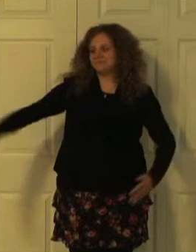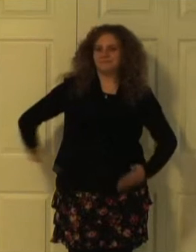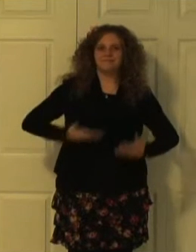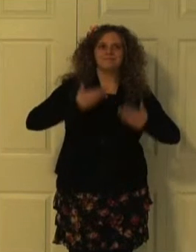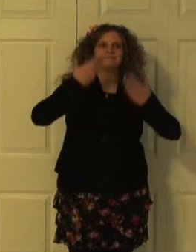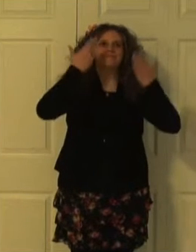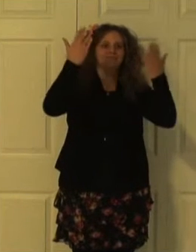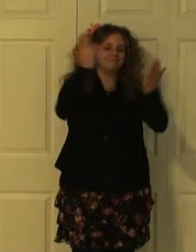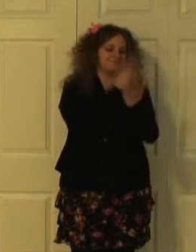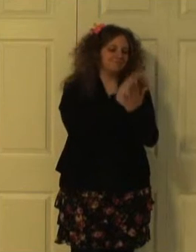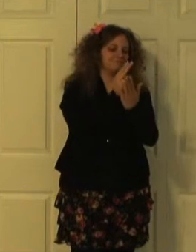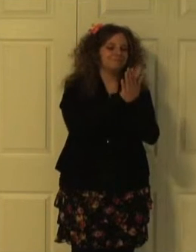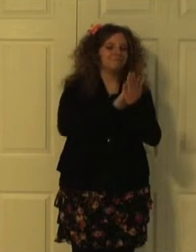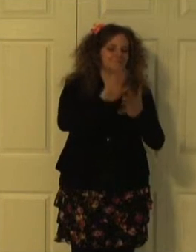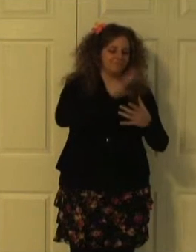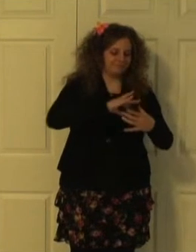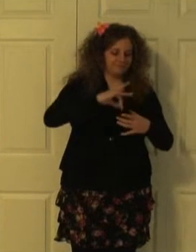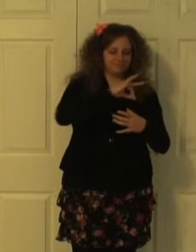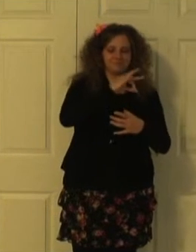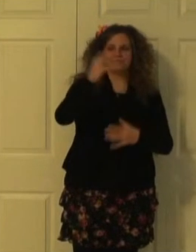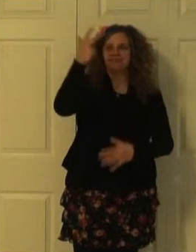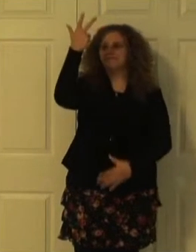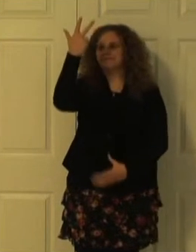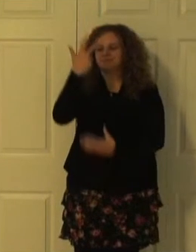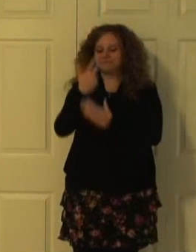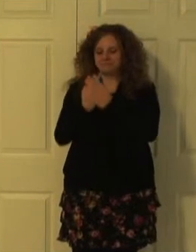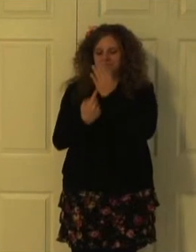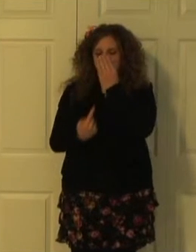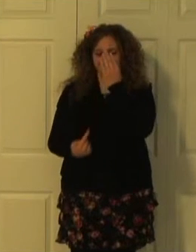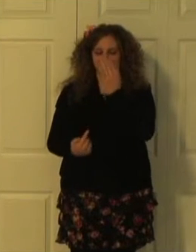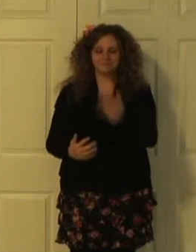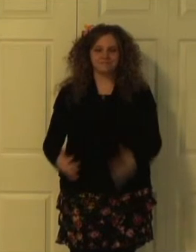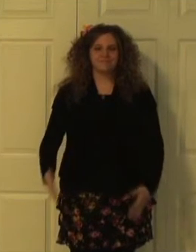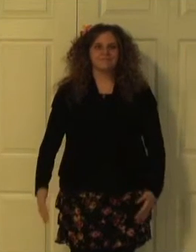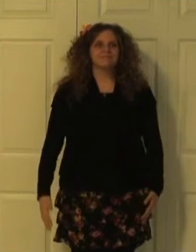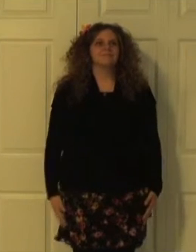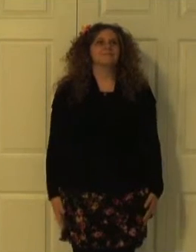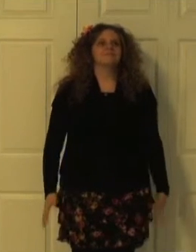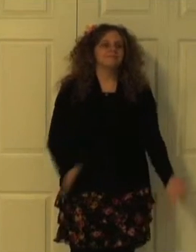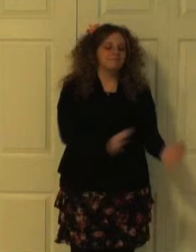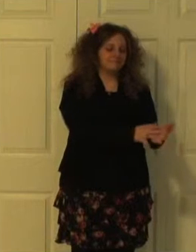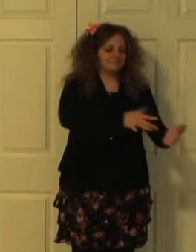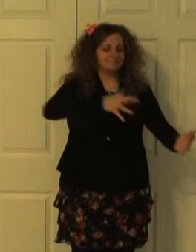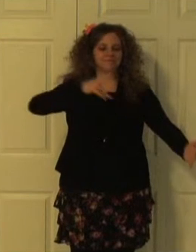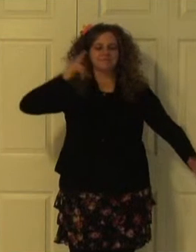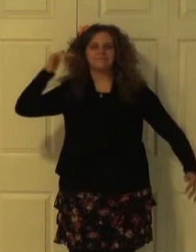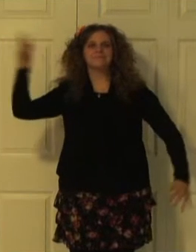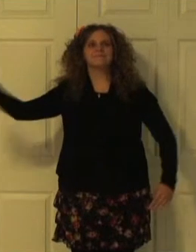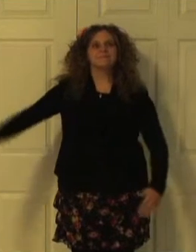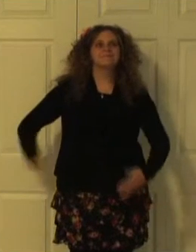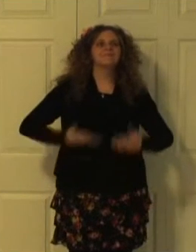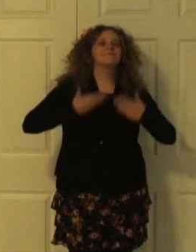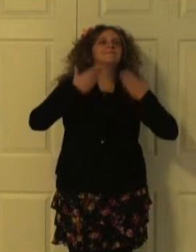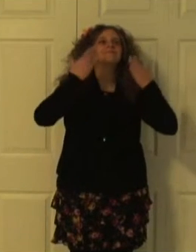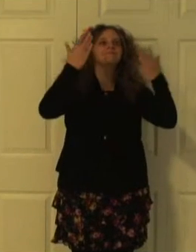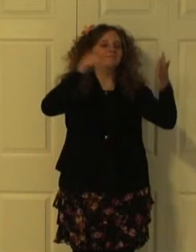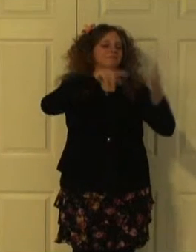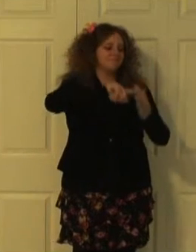be to the Spirit three in one. Glory be to to the